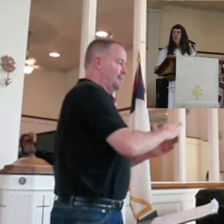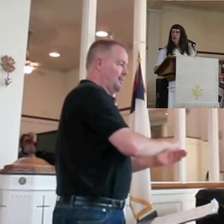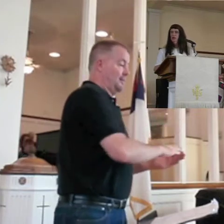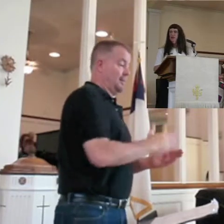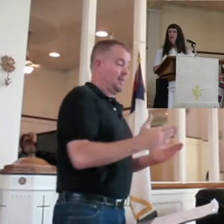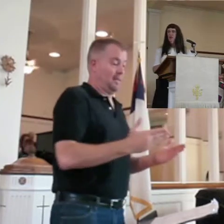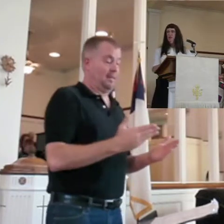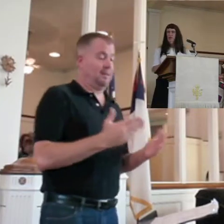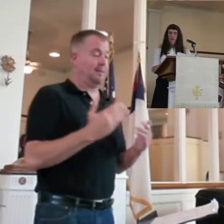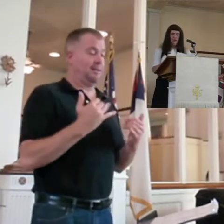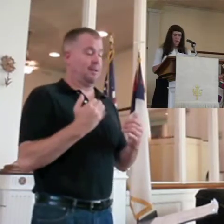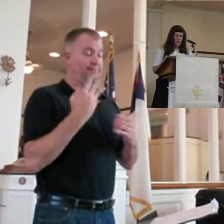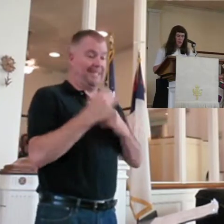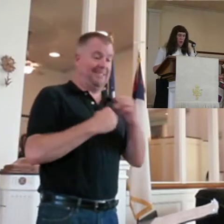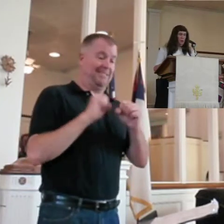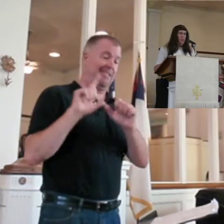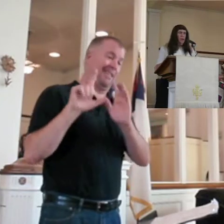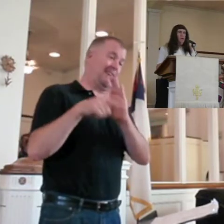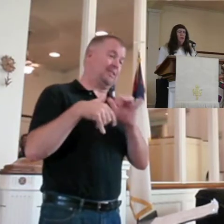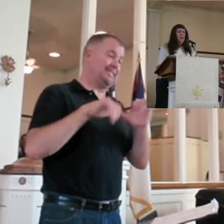70 years later, I'm still ornery.